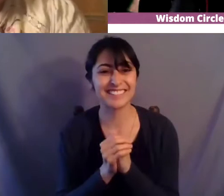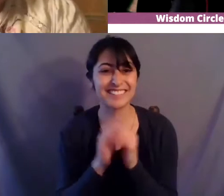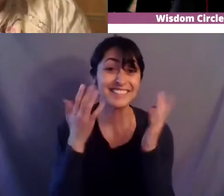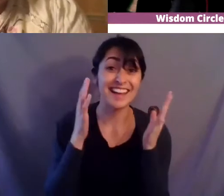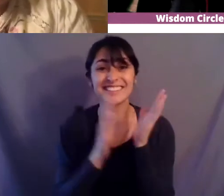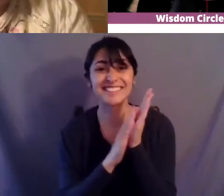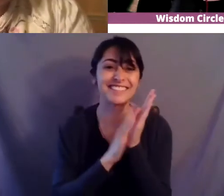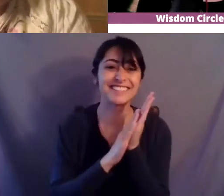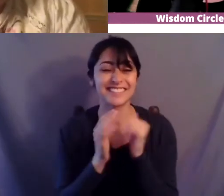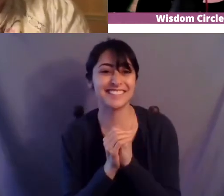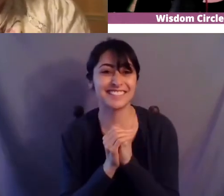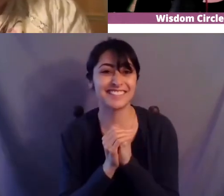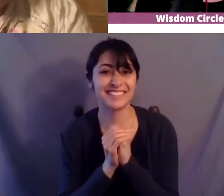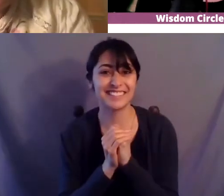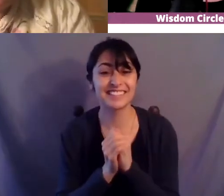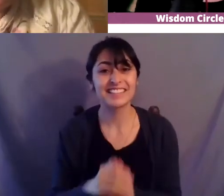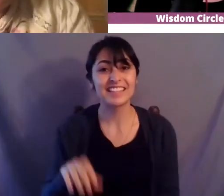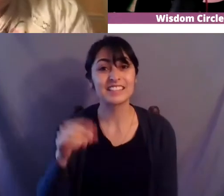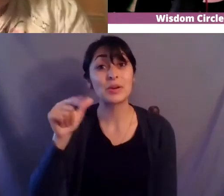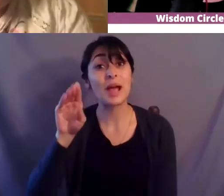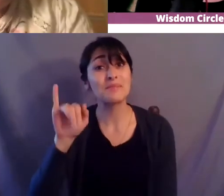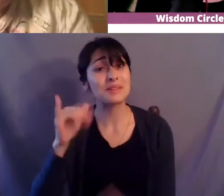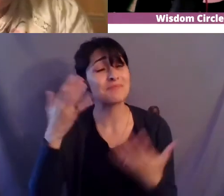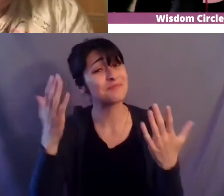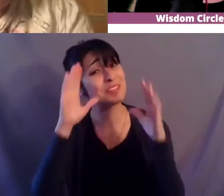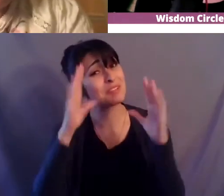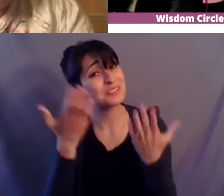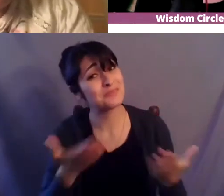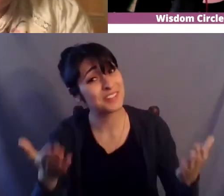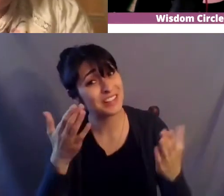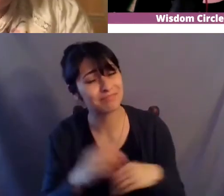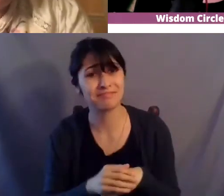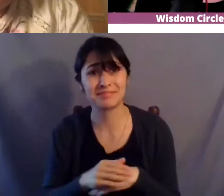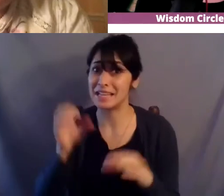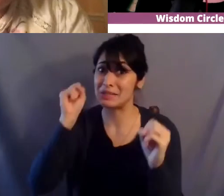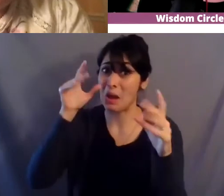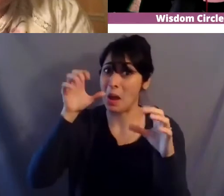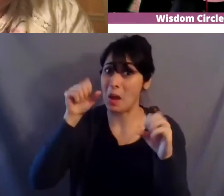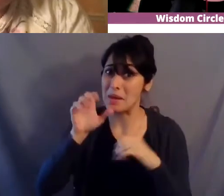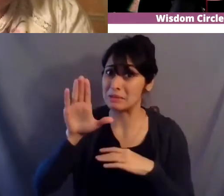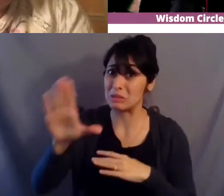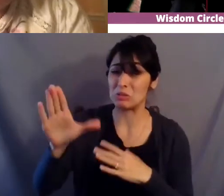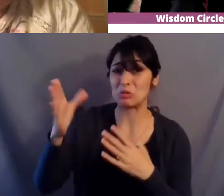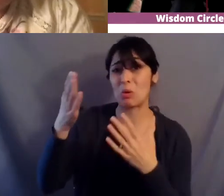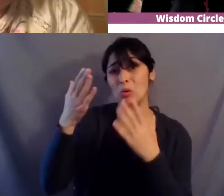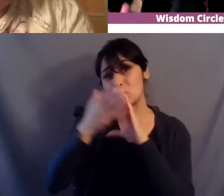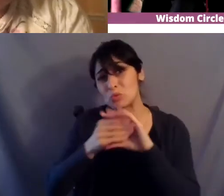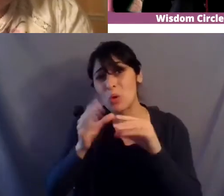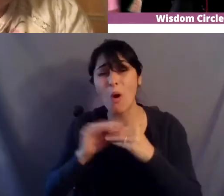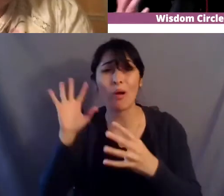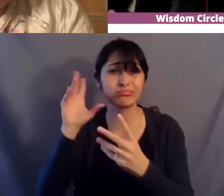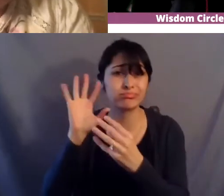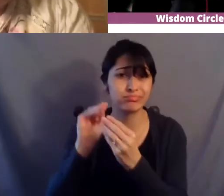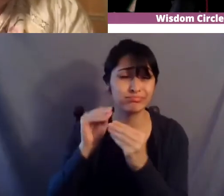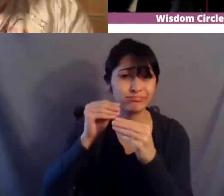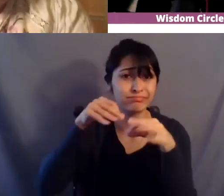so good to be with you that's quite a beautiful bio you've got there gabby so if you can tell us your family